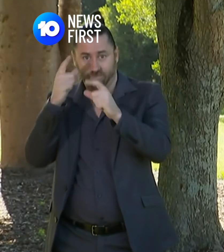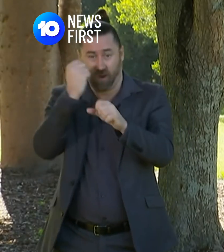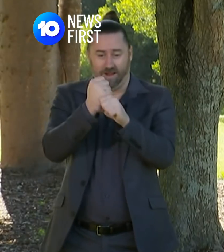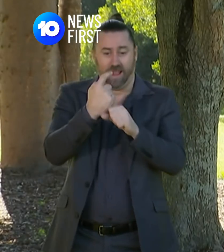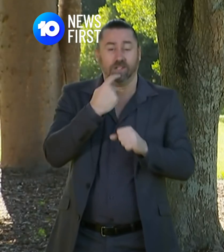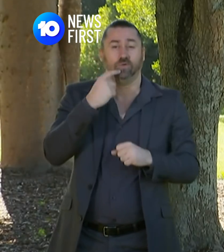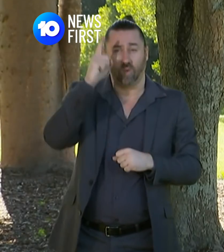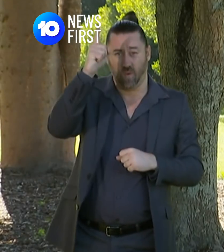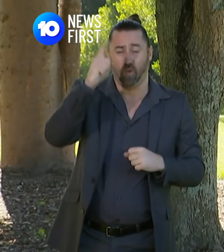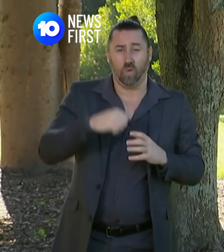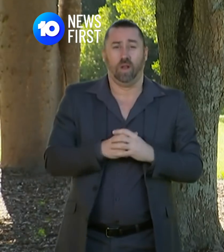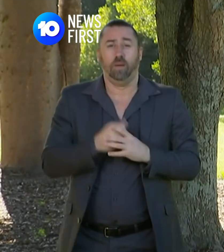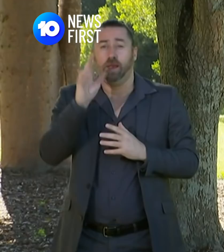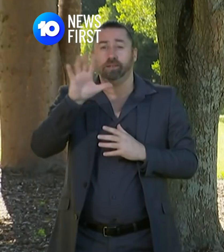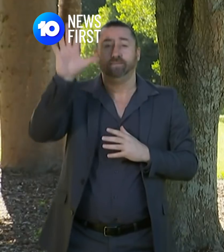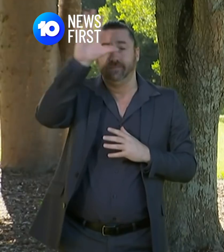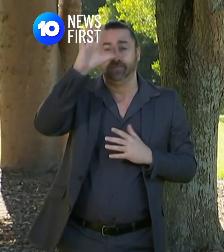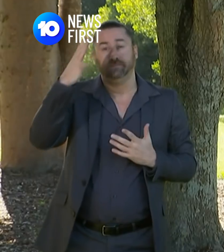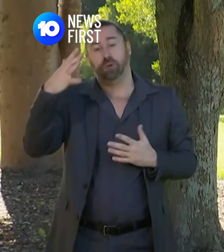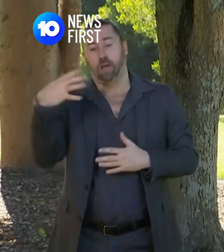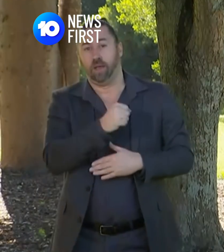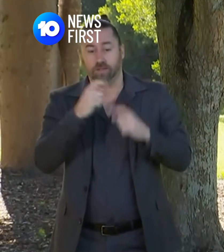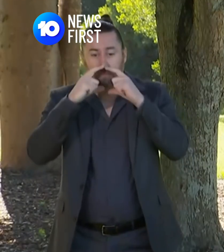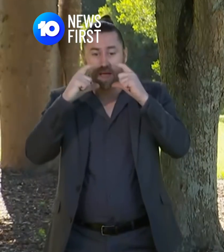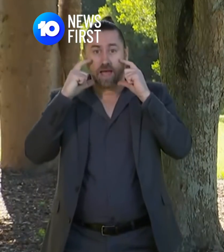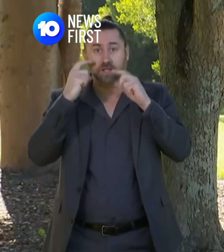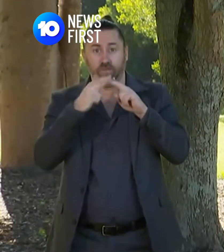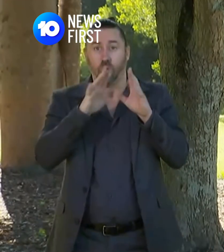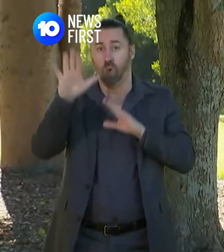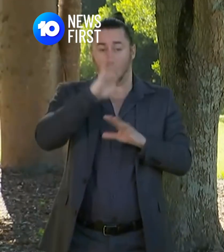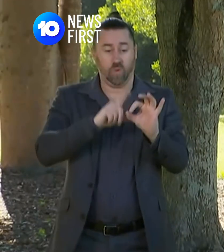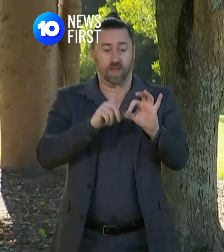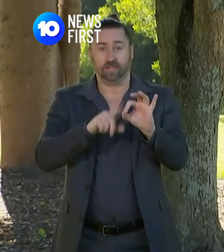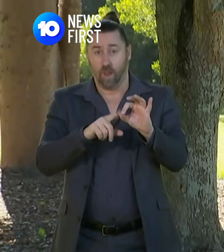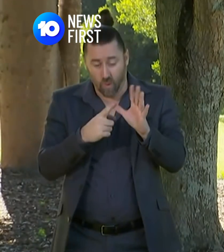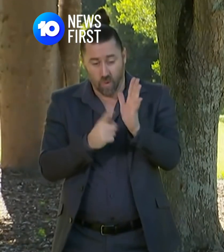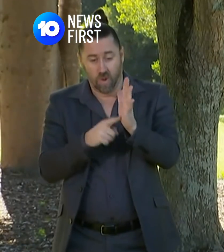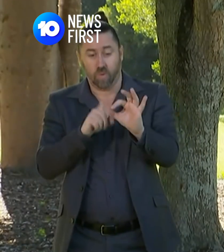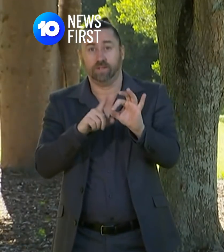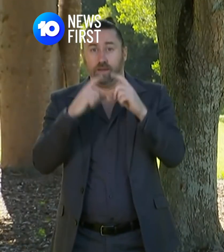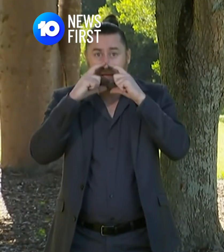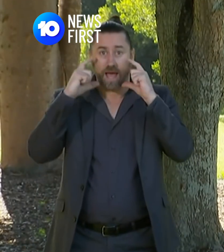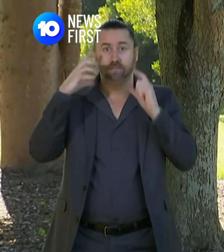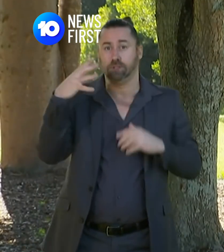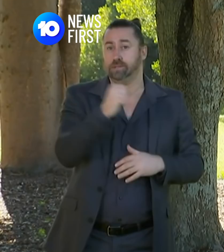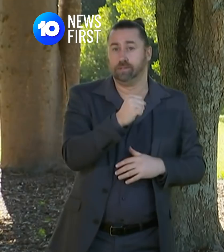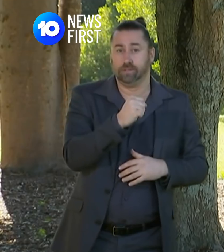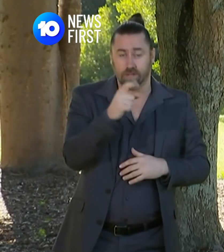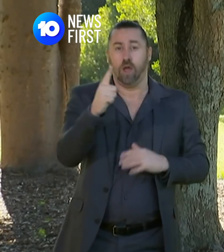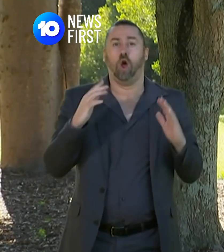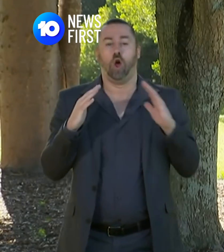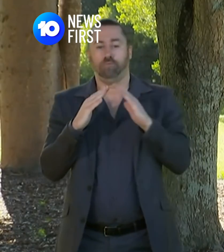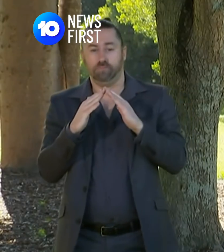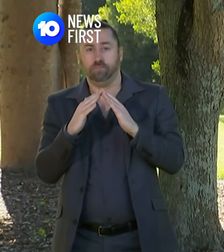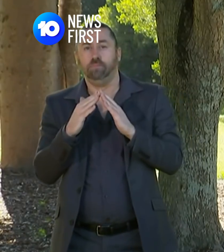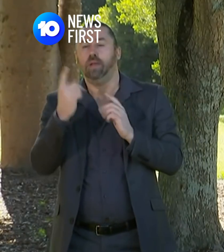compulsory mask wearing for the rest of Queensland and limiting gatherings to your own home